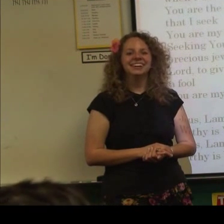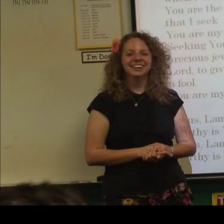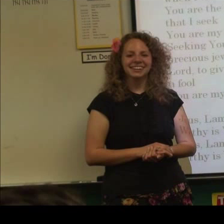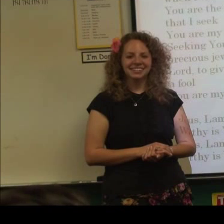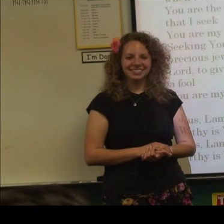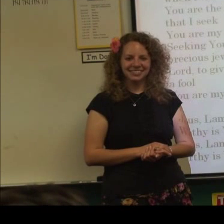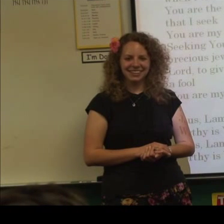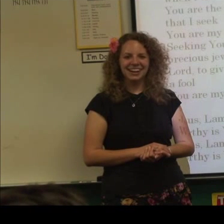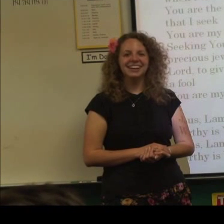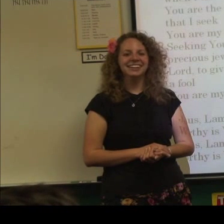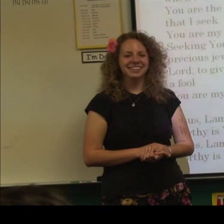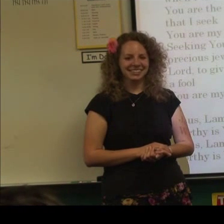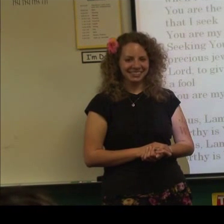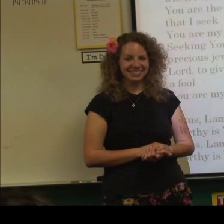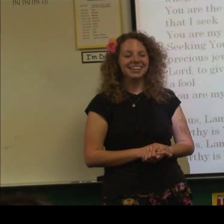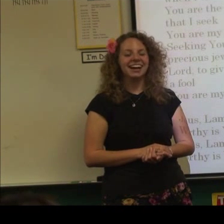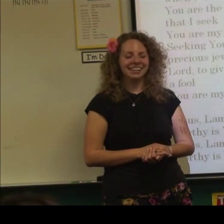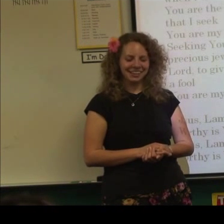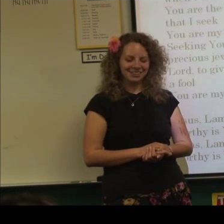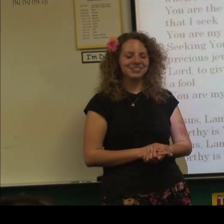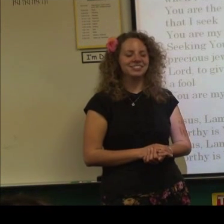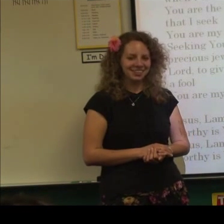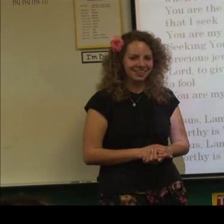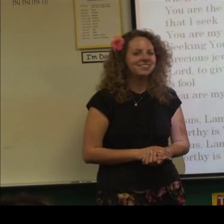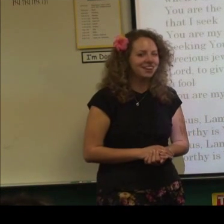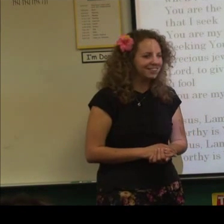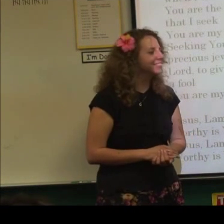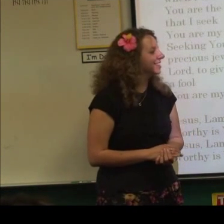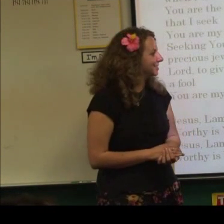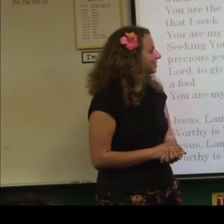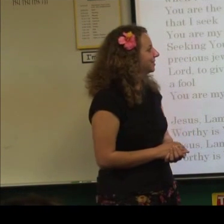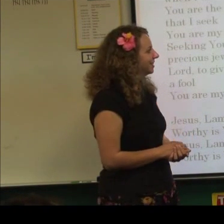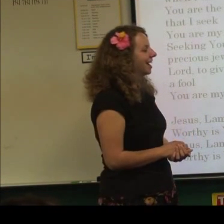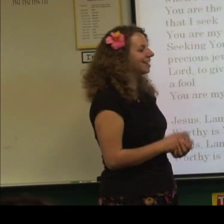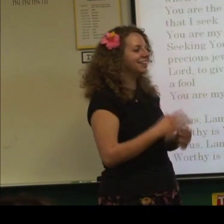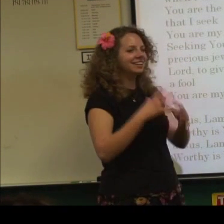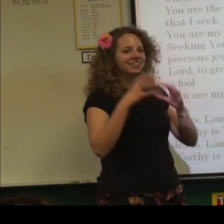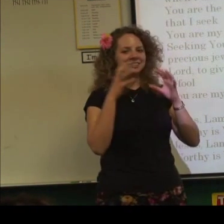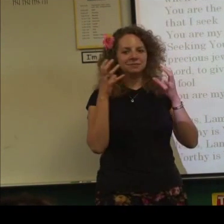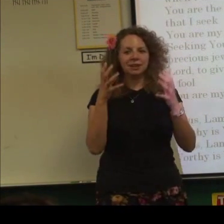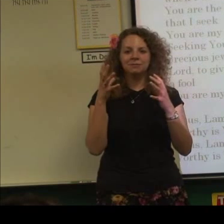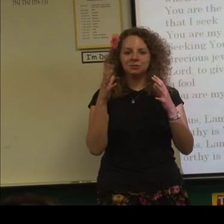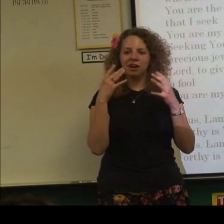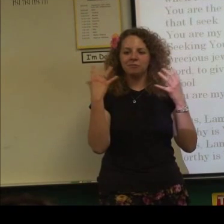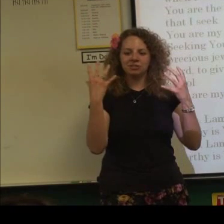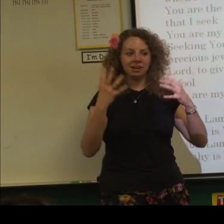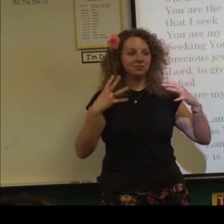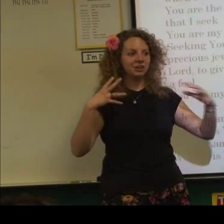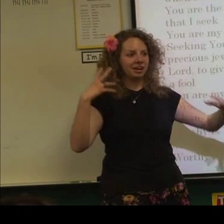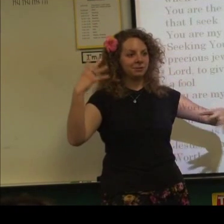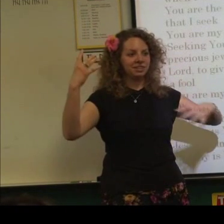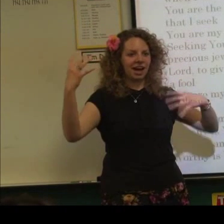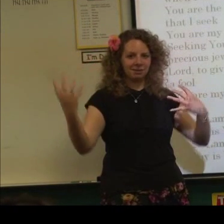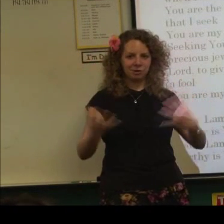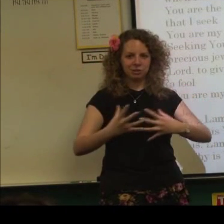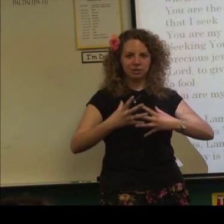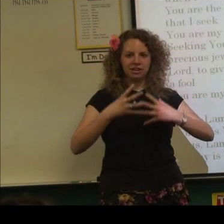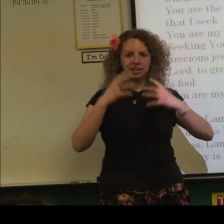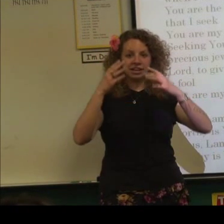and places it in the heart. I like how you translate that one. That's cool. I like it because sometimes when you have more time, you're able to add more to it. And that